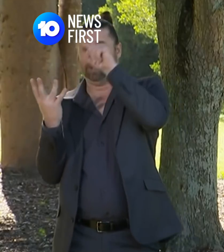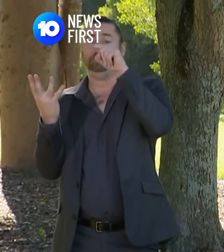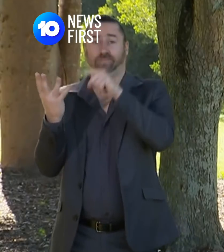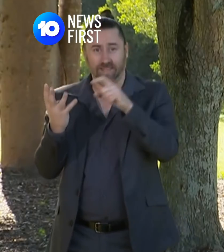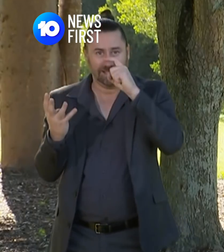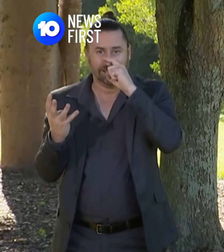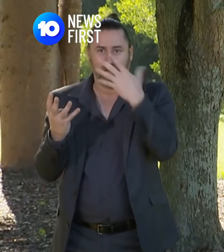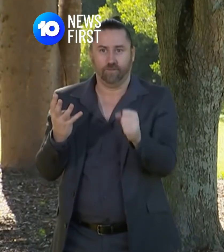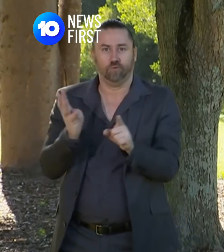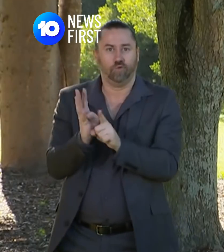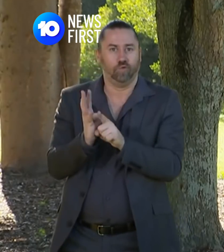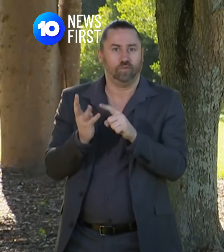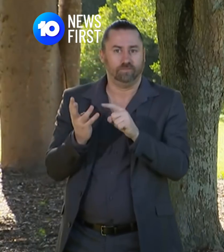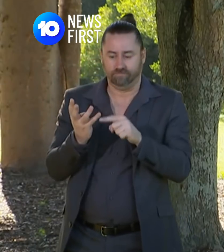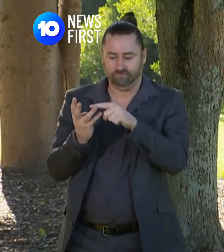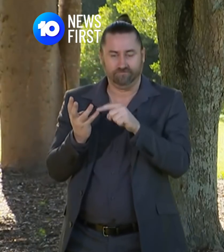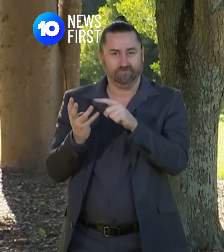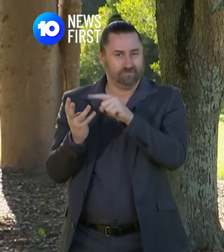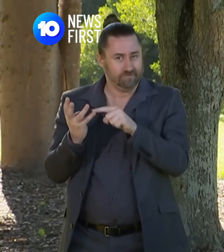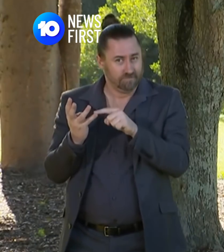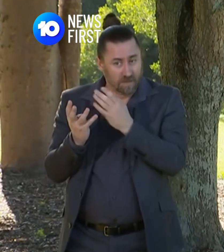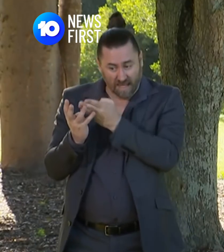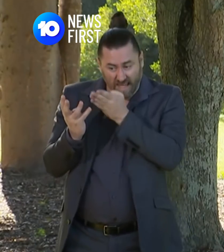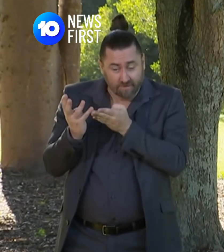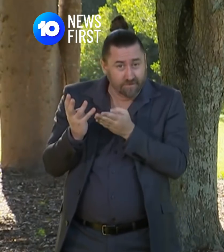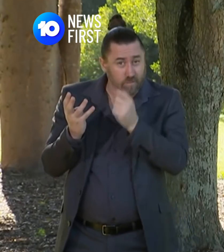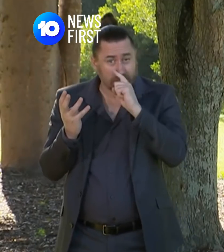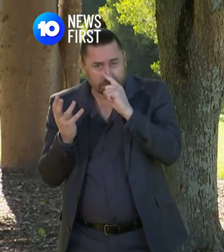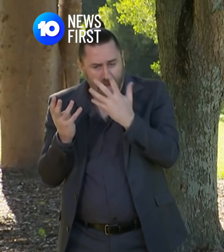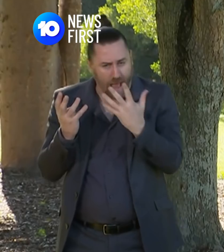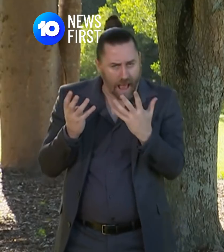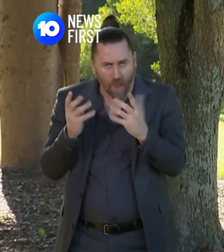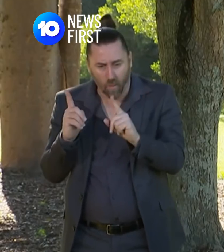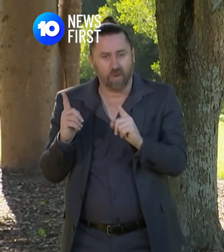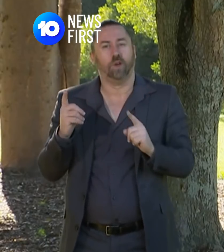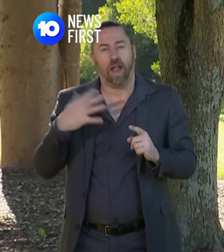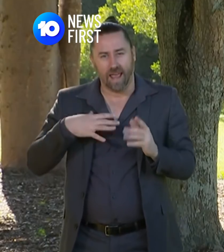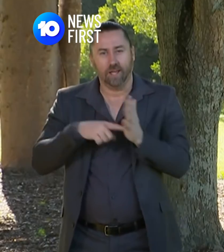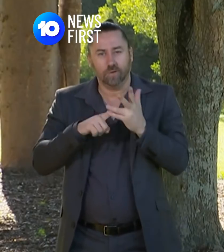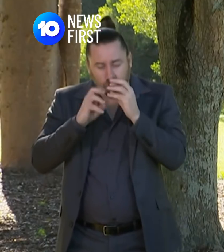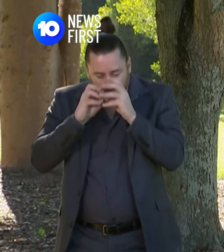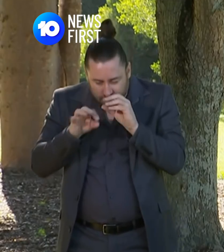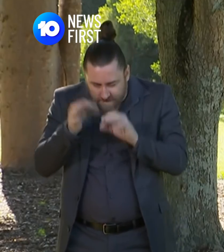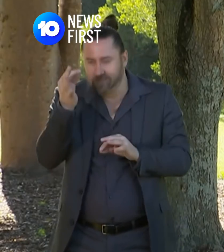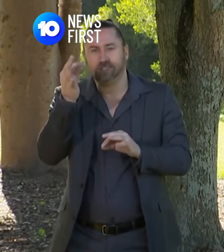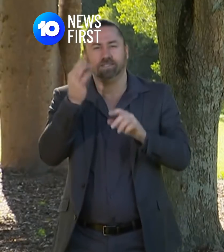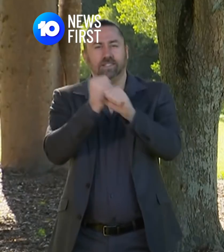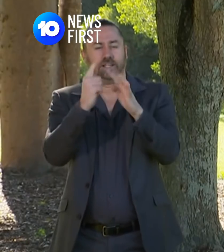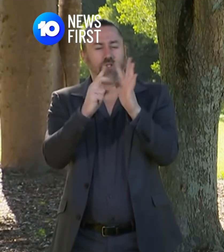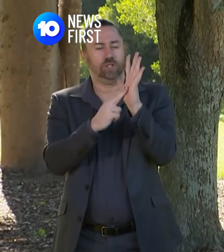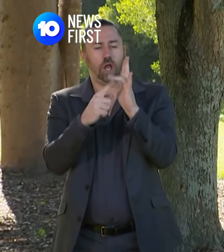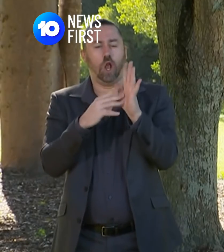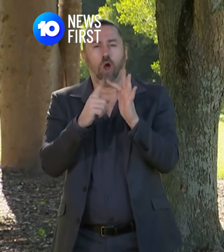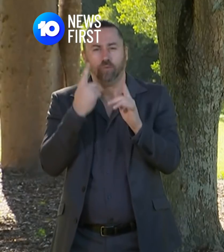we're not sure where the transmission has happened there. Again we need the genome sequence results so we have